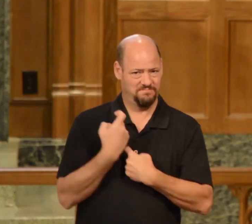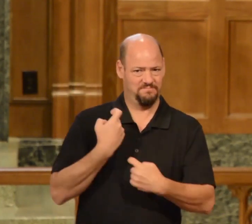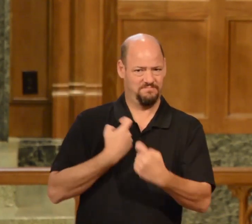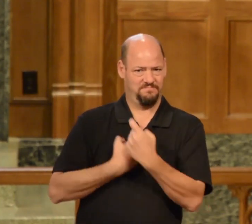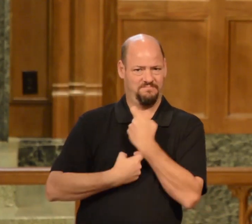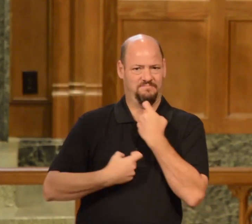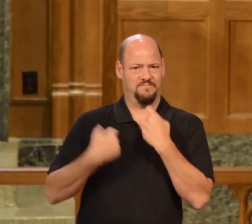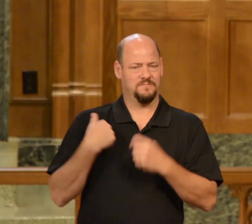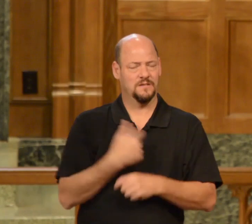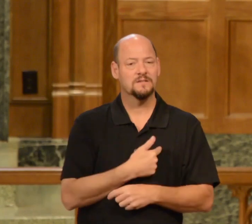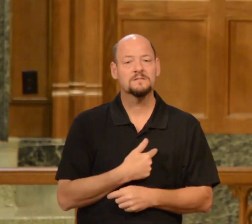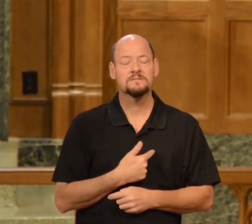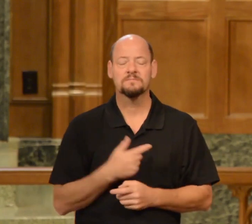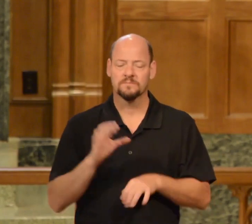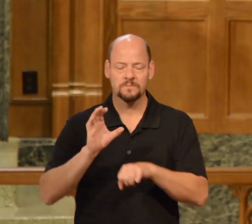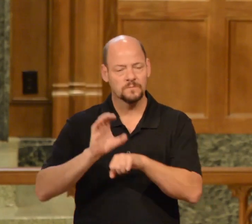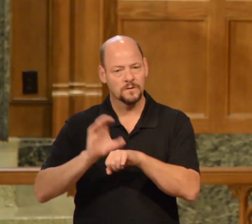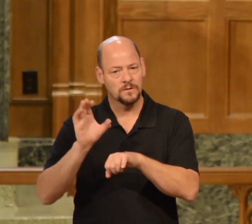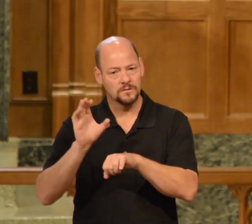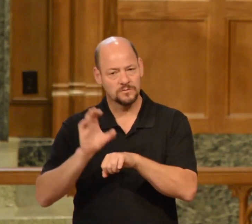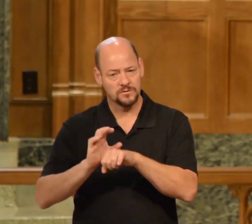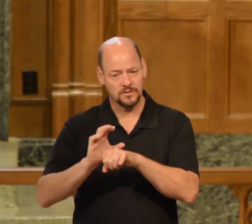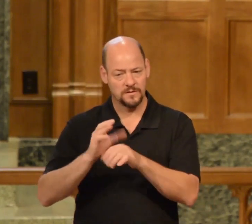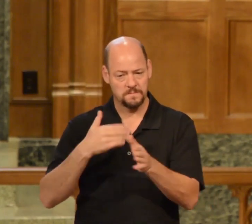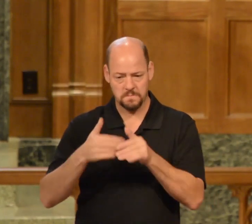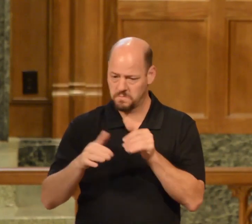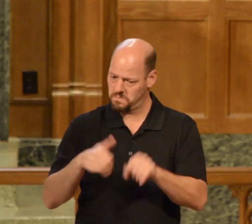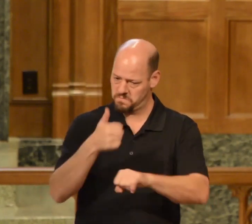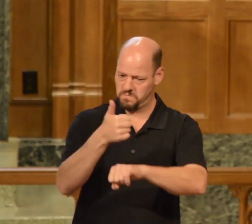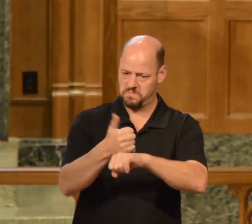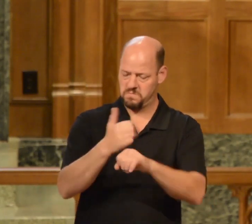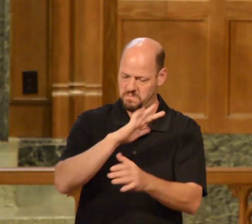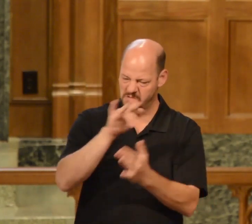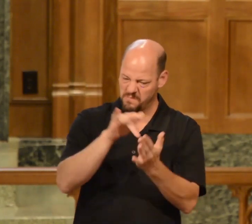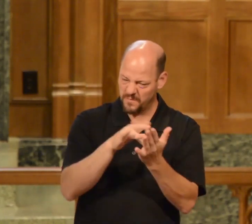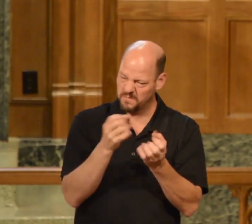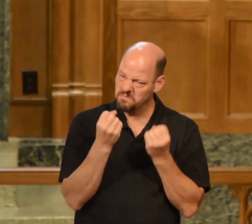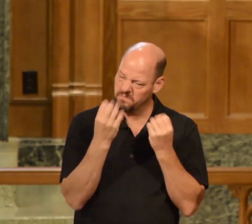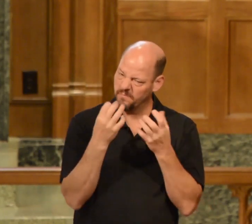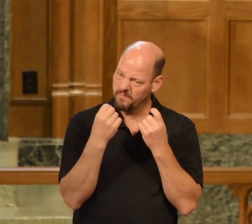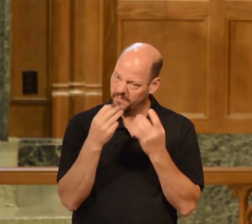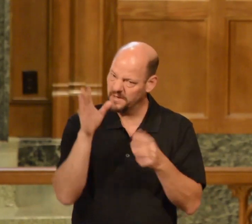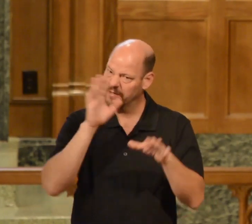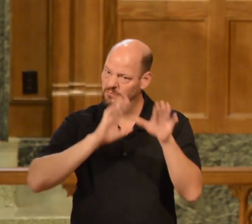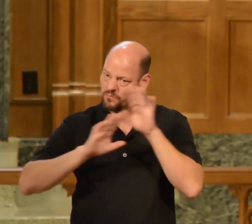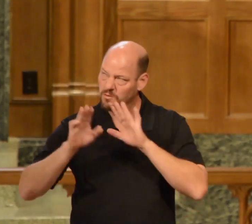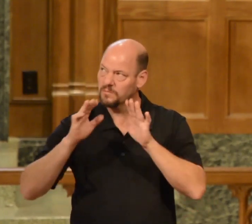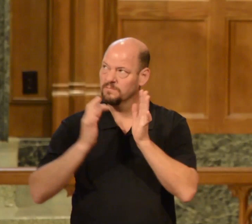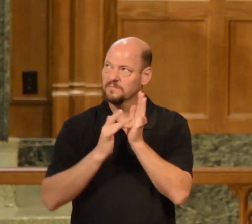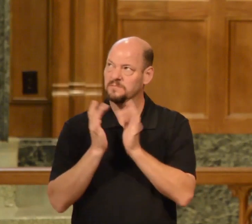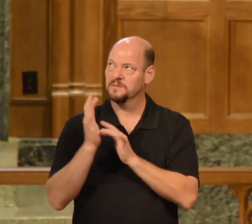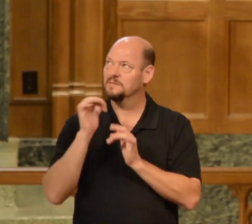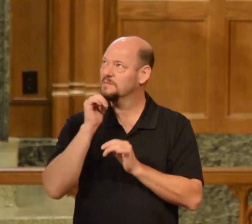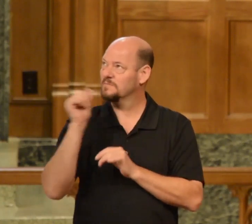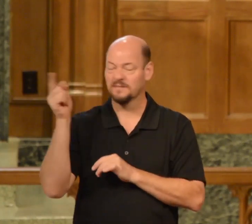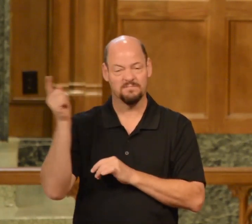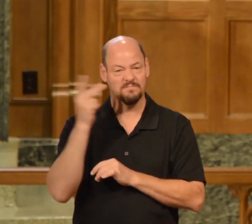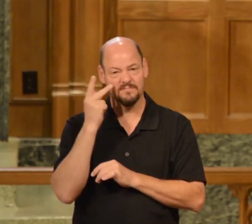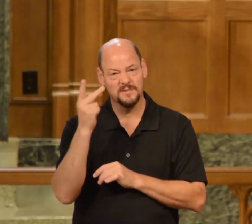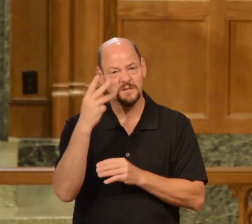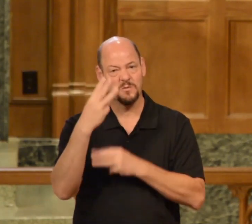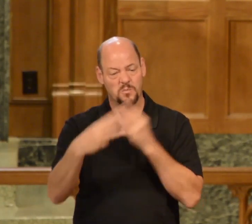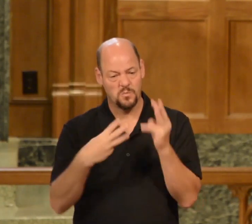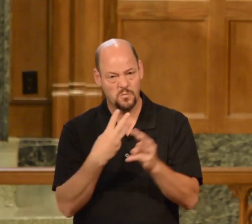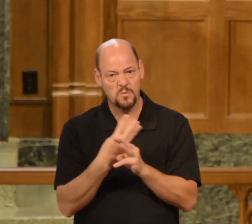the church is set in the midst of so many troubles he still does not see the world as a battlefield